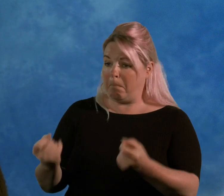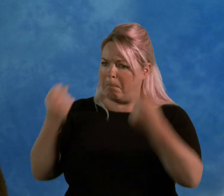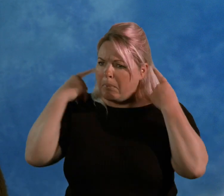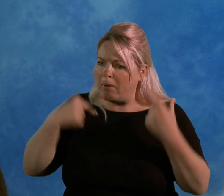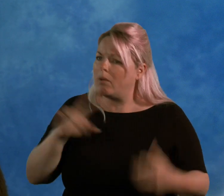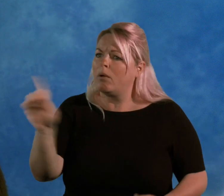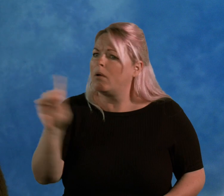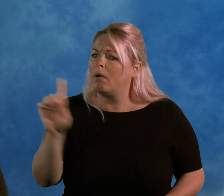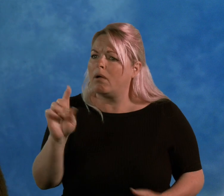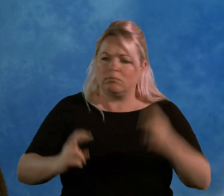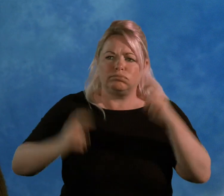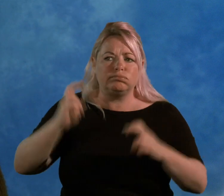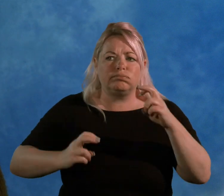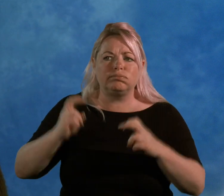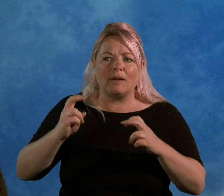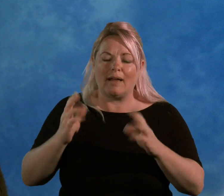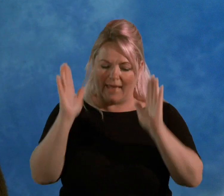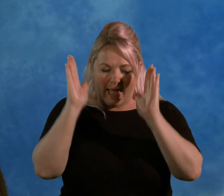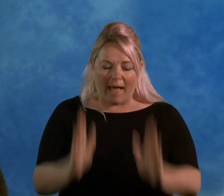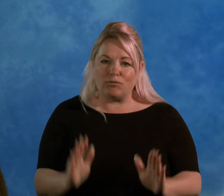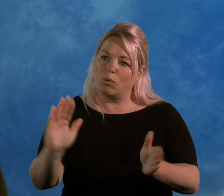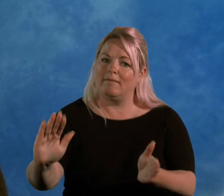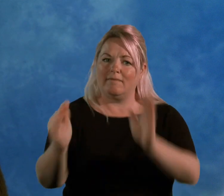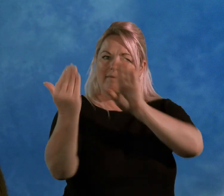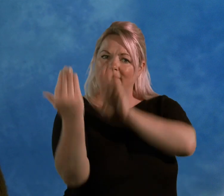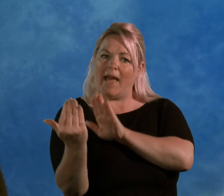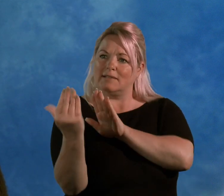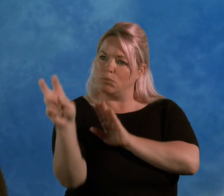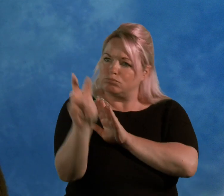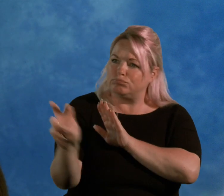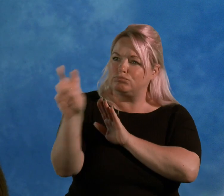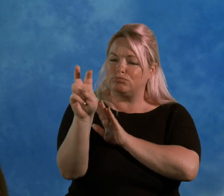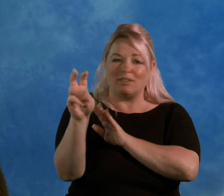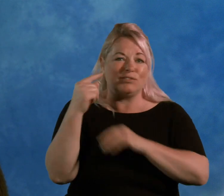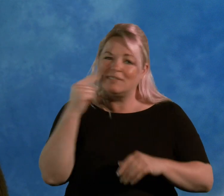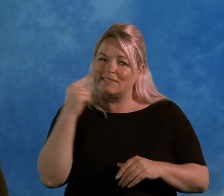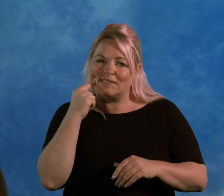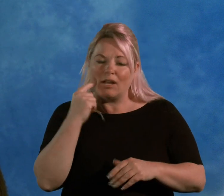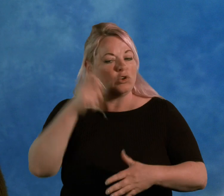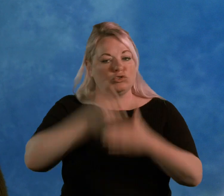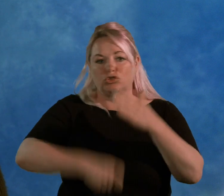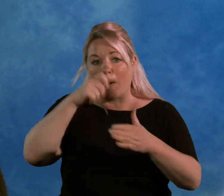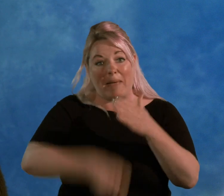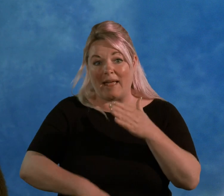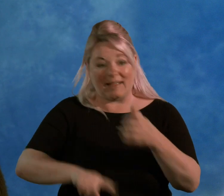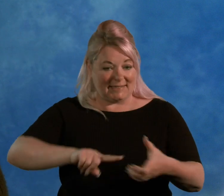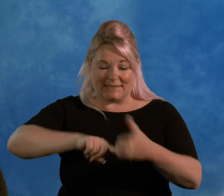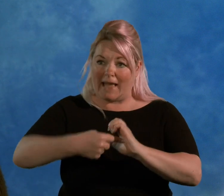they, you know, yeah, you had to be facing, not always convenient. Shopping, we couldn't go in the town and discuss